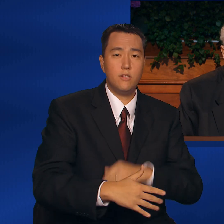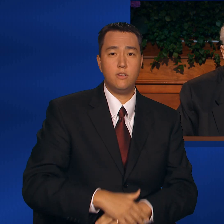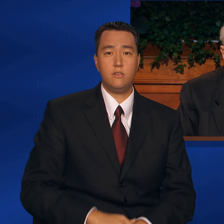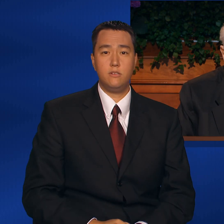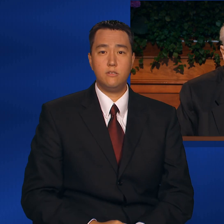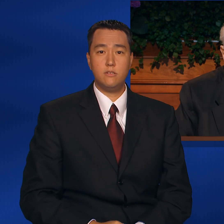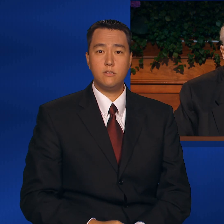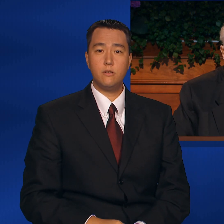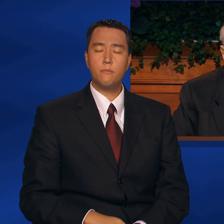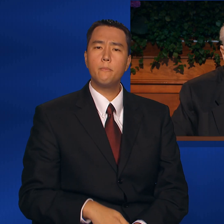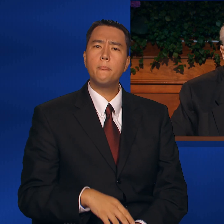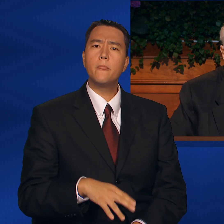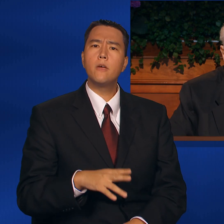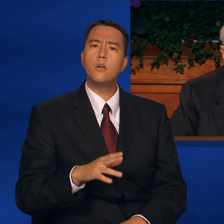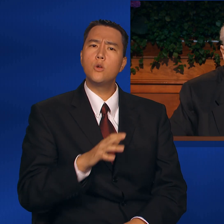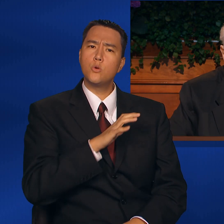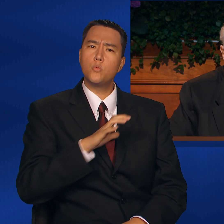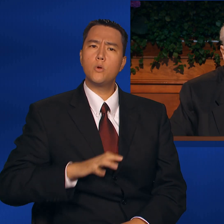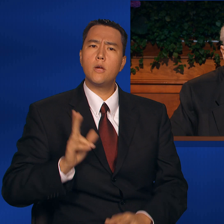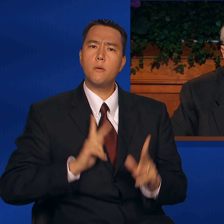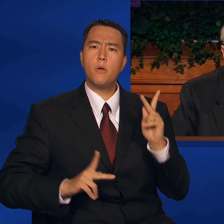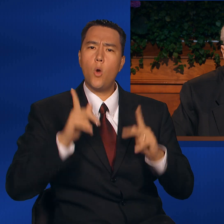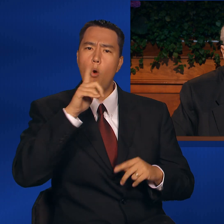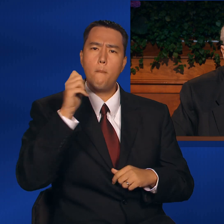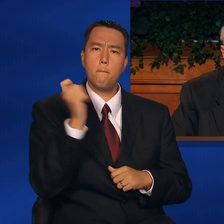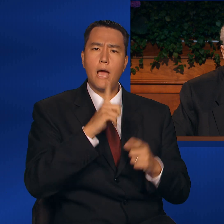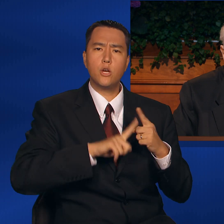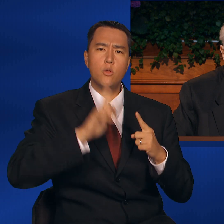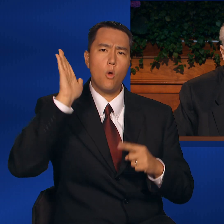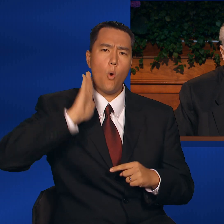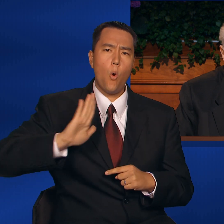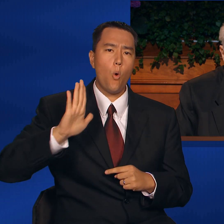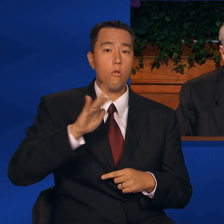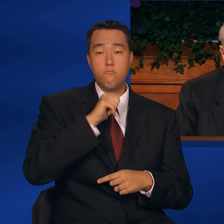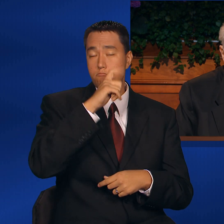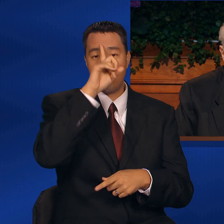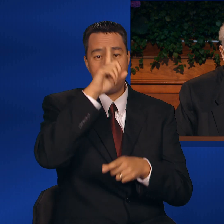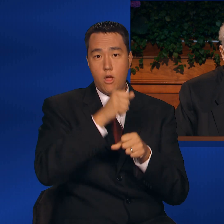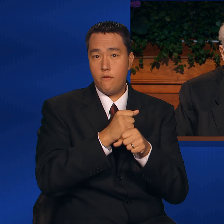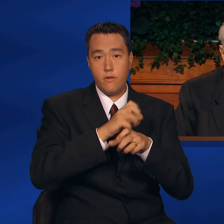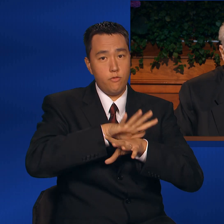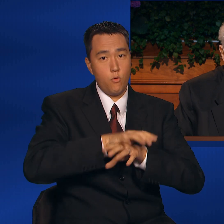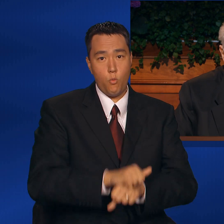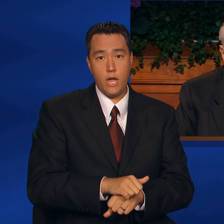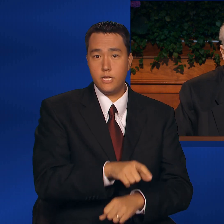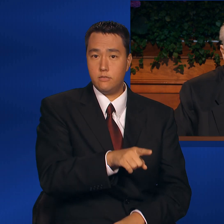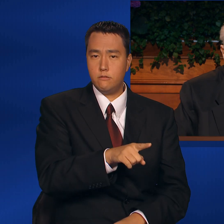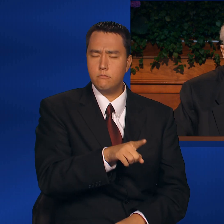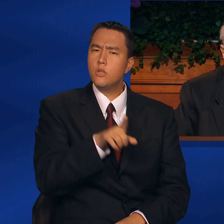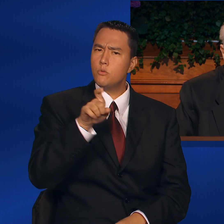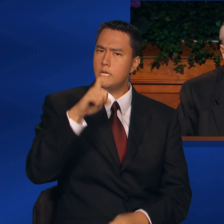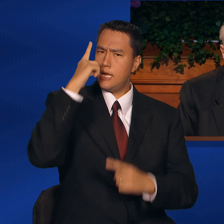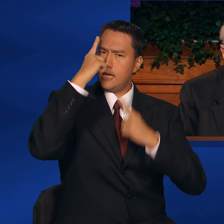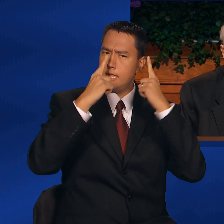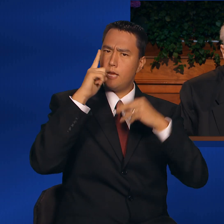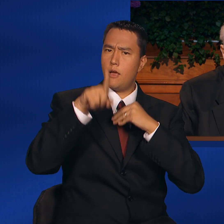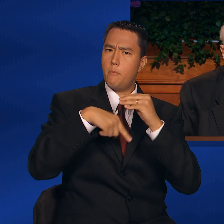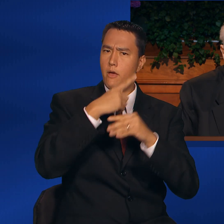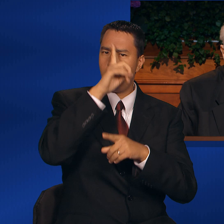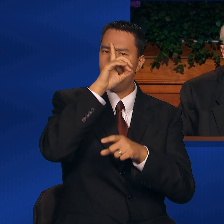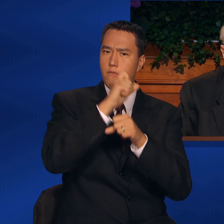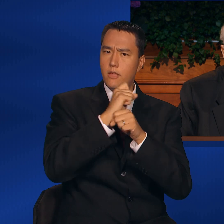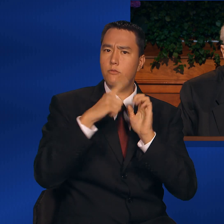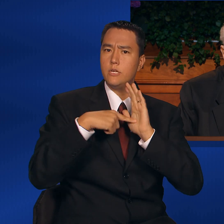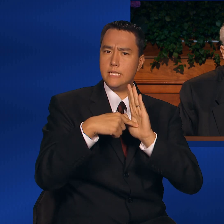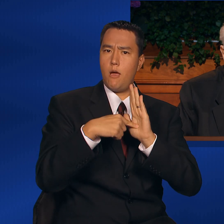To Christians who have returned to their old and less faithful ways, consider the faithful example of Peter.